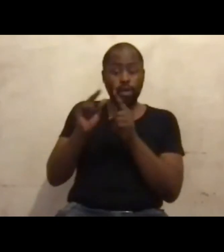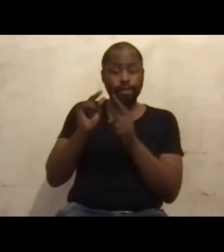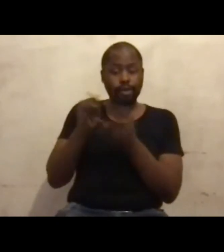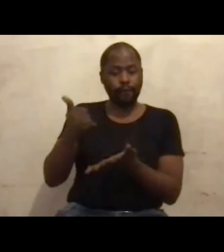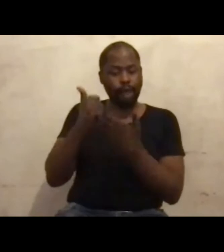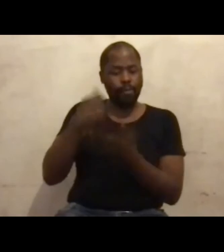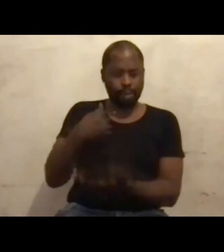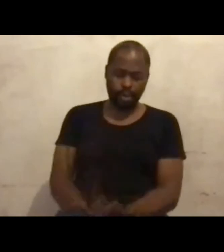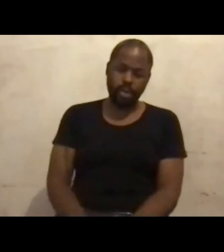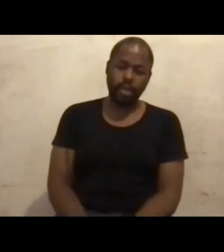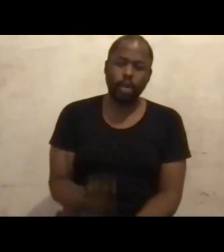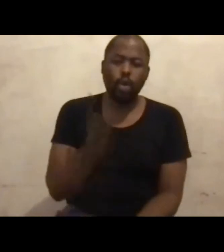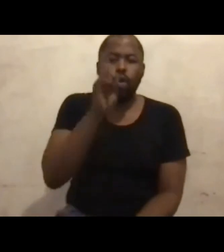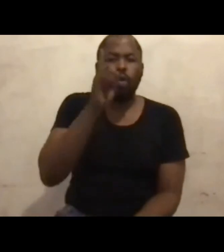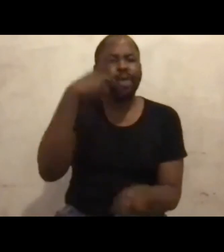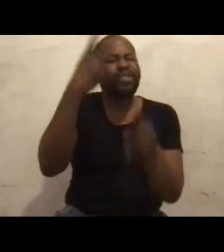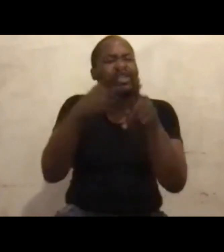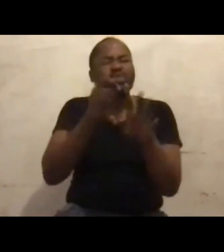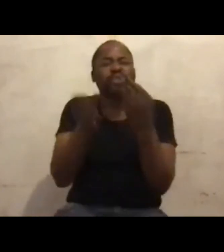And what's next for Musa Zulu?